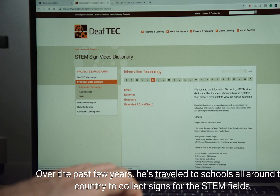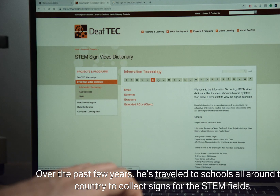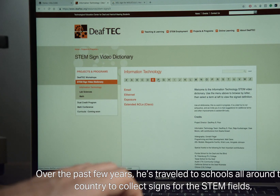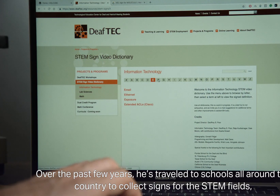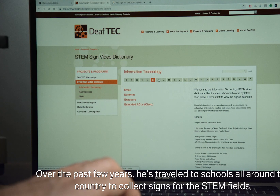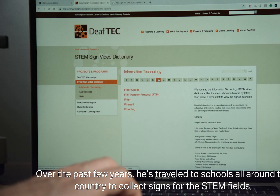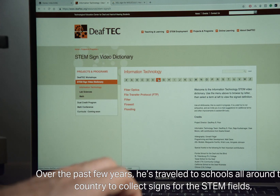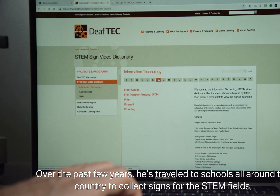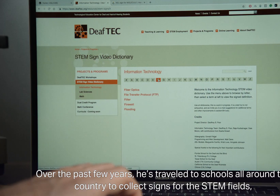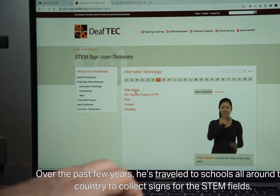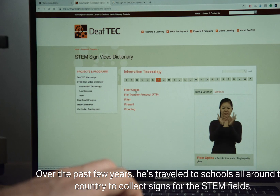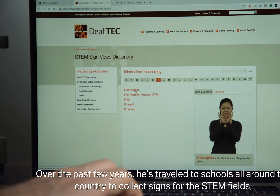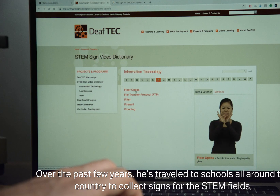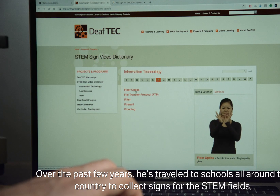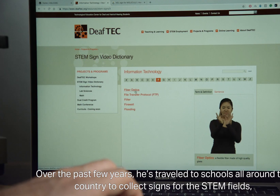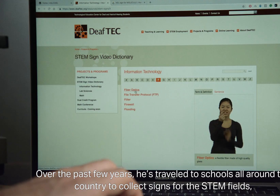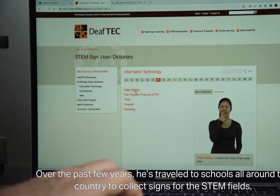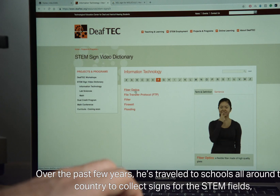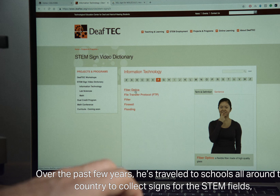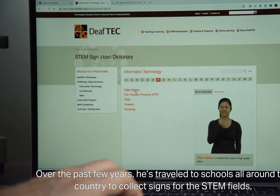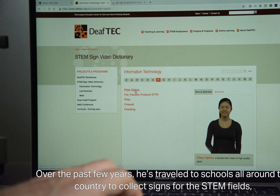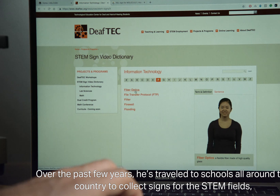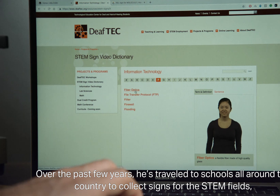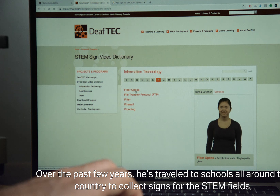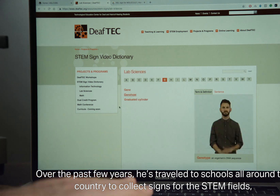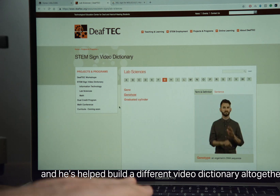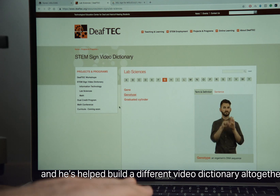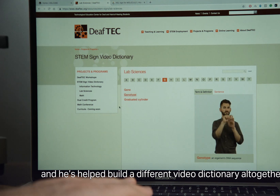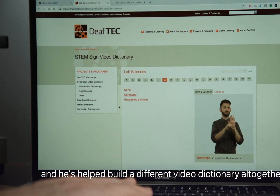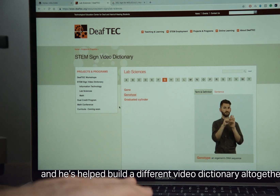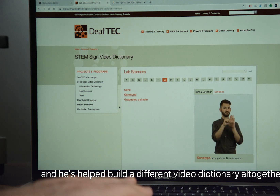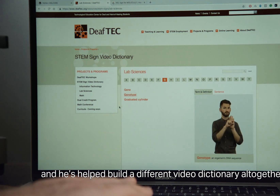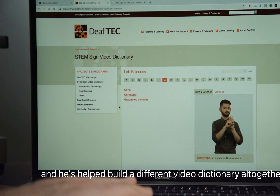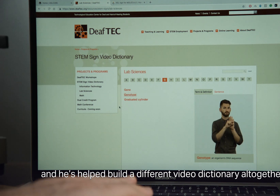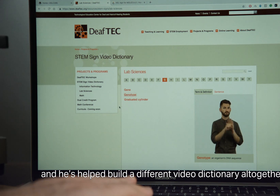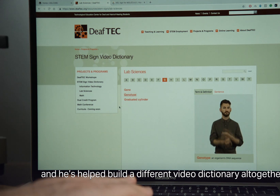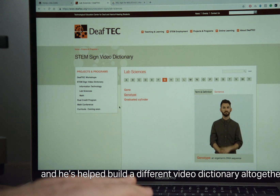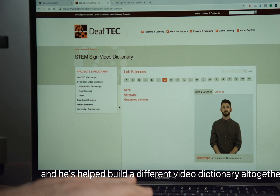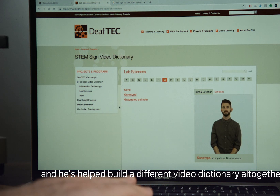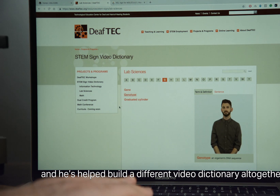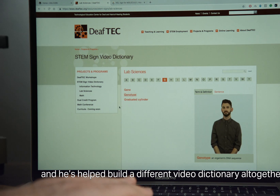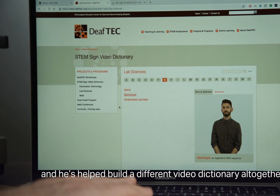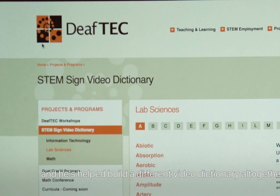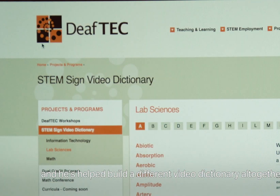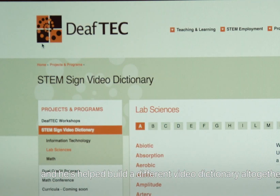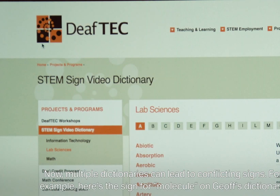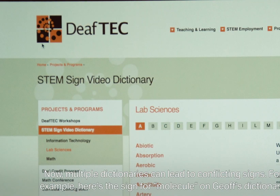schools all around the country to collect signs for the STEM fields, and he's helped build a different video dictionary altogether. Now,